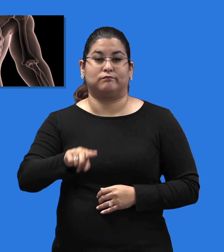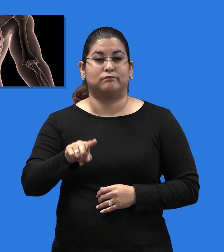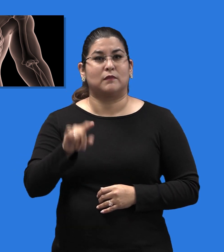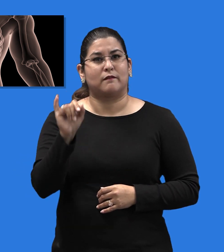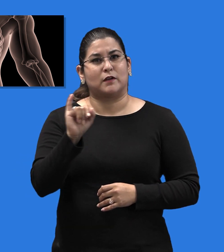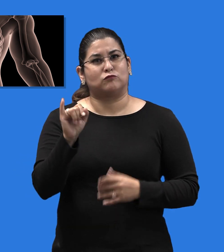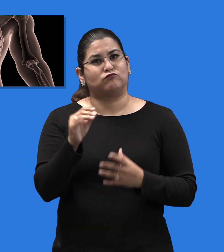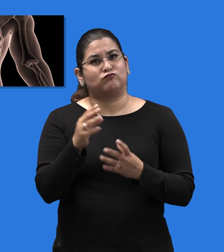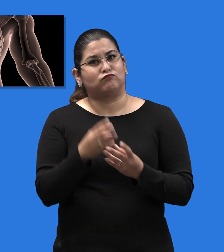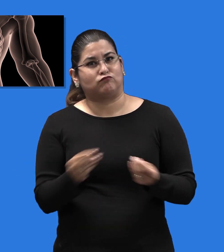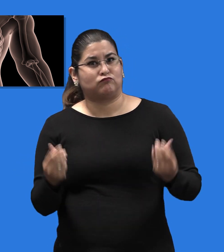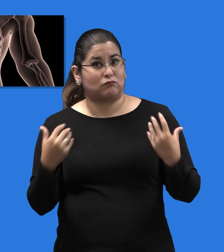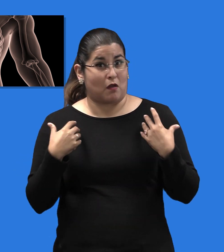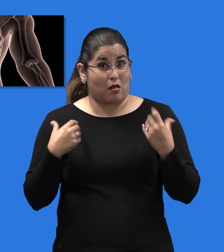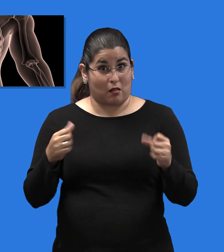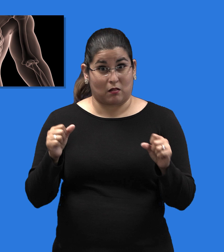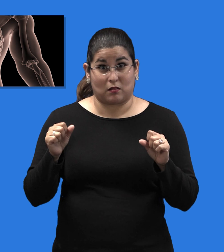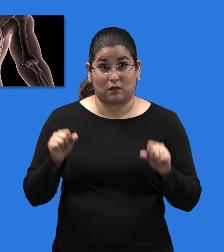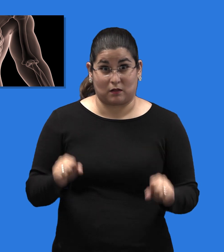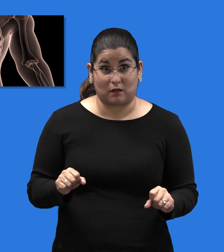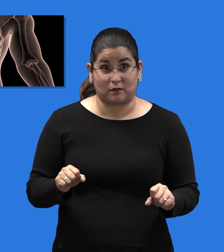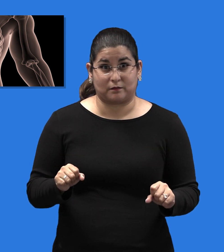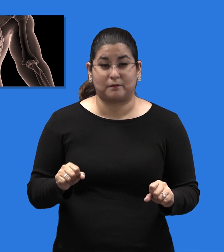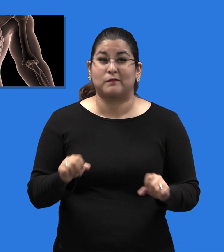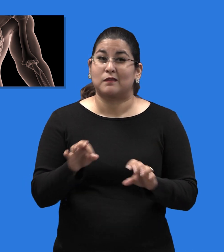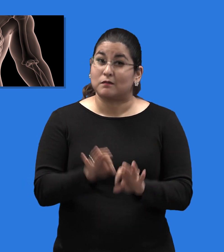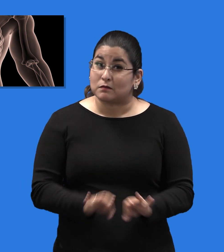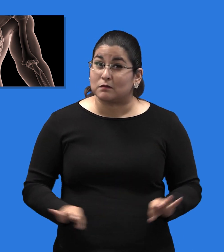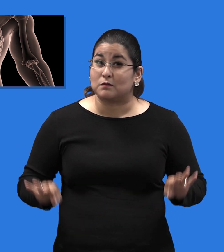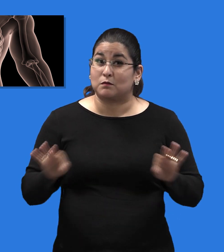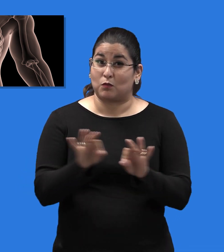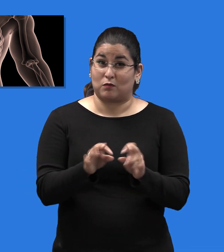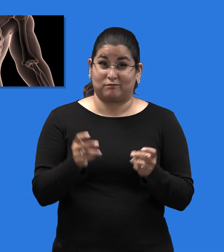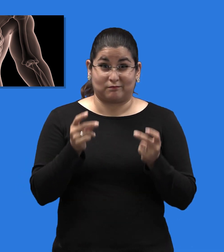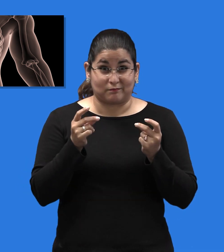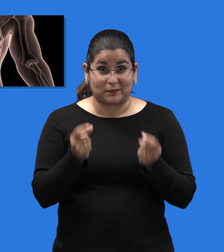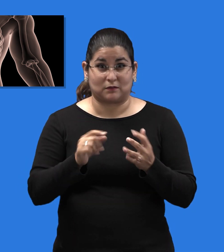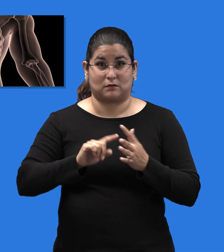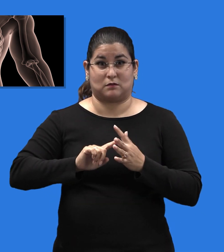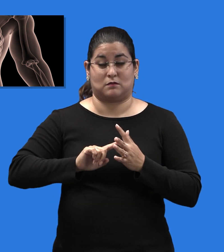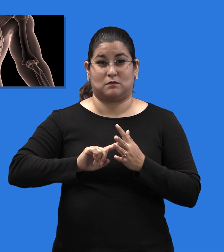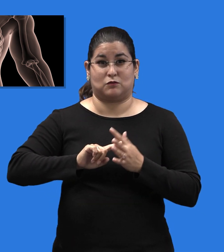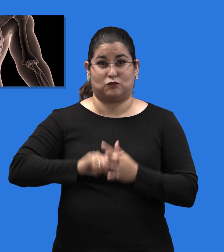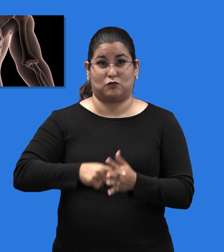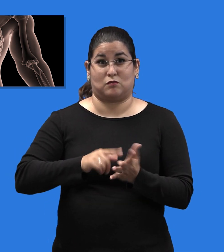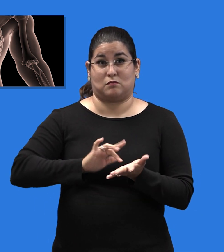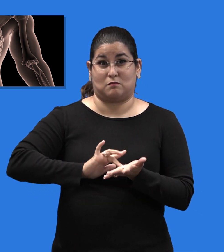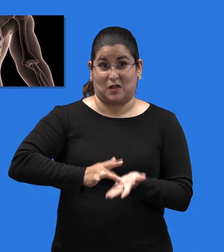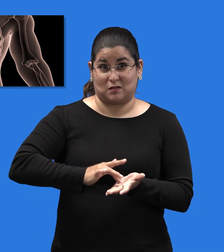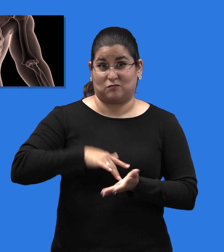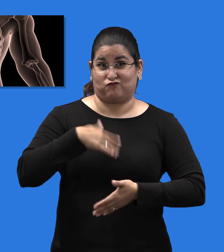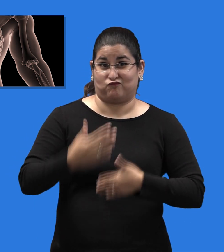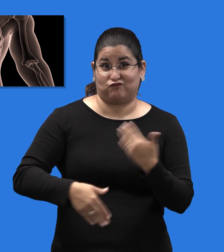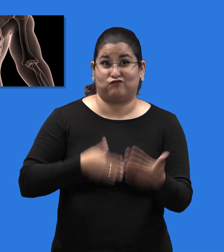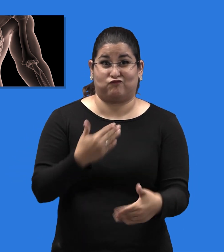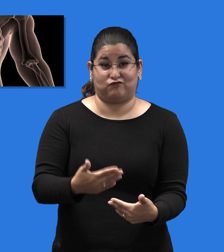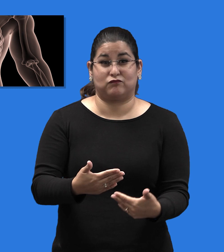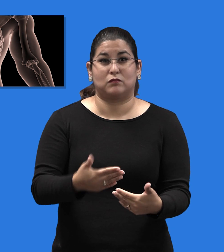Treatment saves lives, prevents ongoing spread, and can save costs by stopping the disease from progressing.